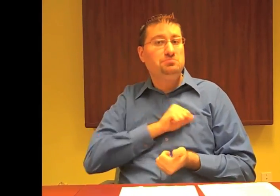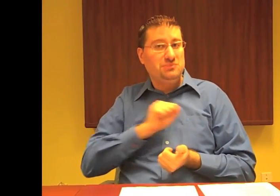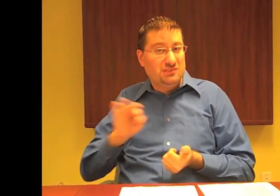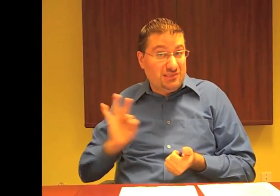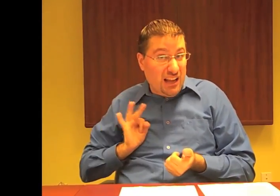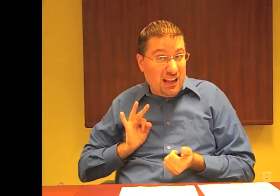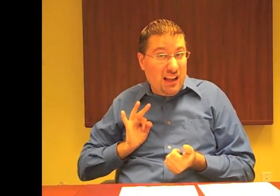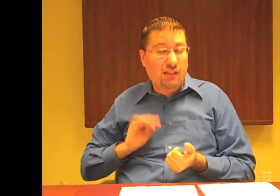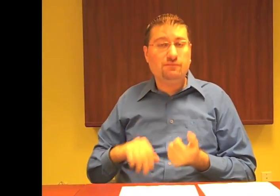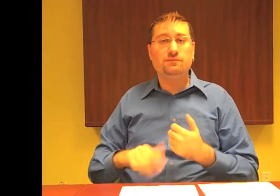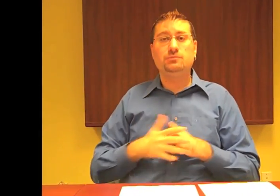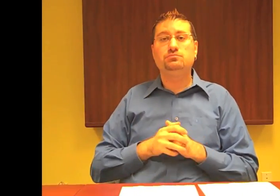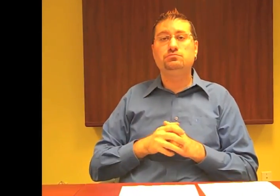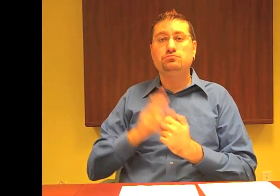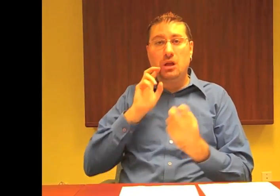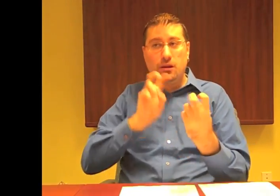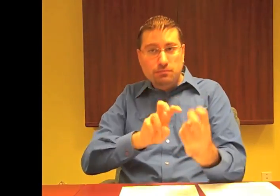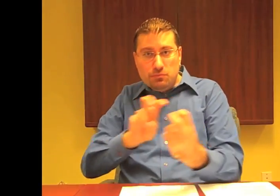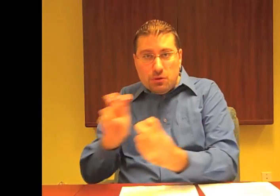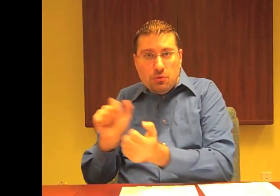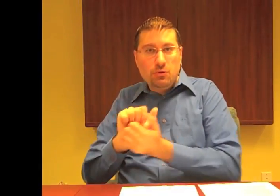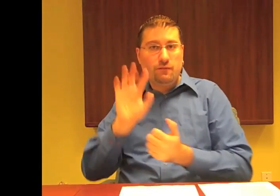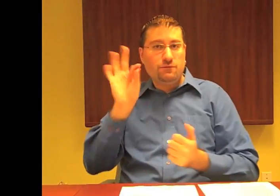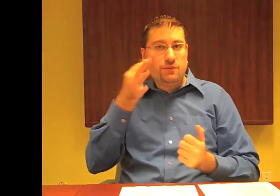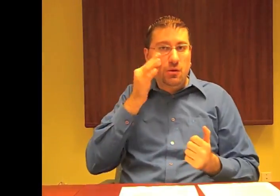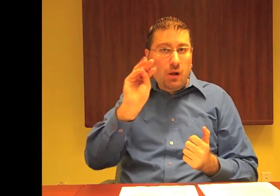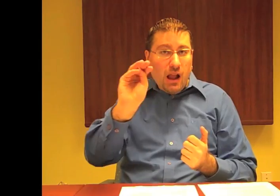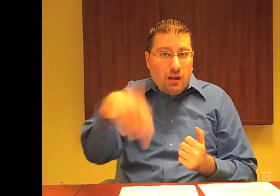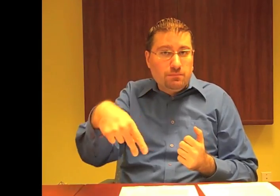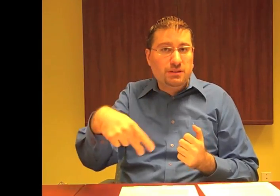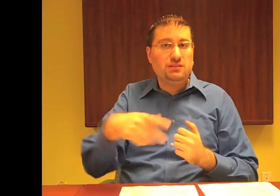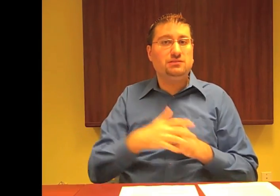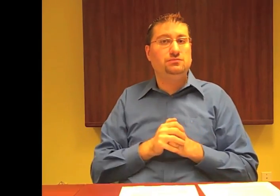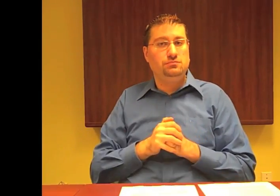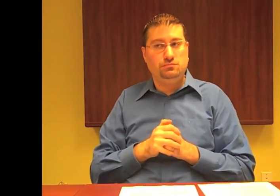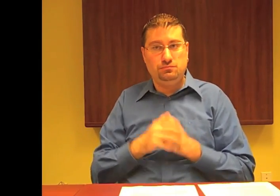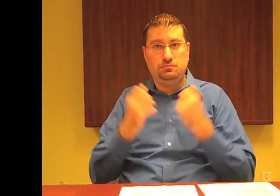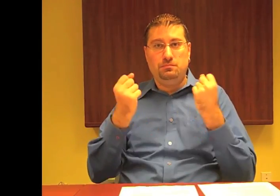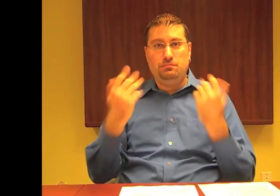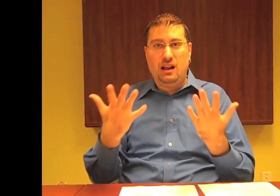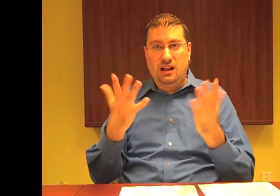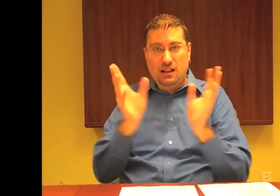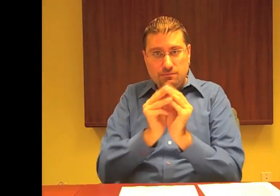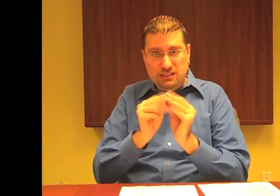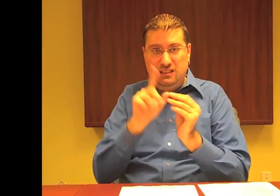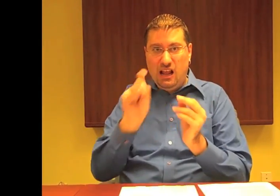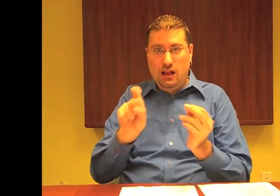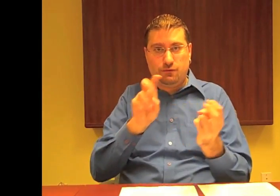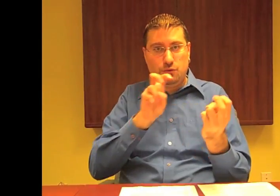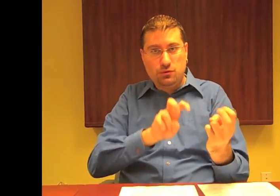commissioners and staff, federal members of parliament, and many other parties to establish VRS services.